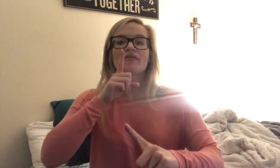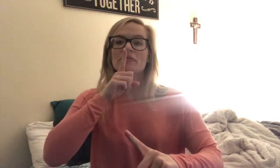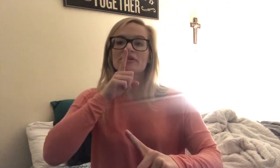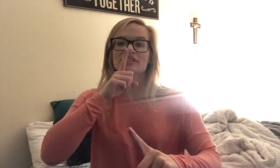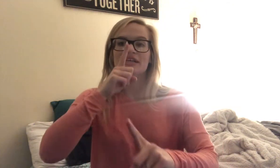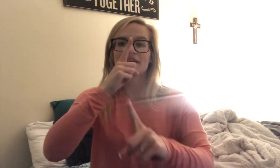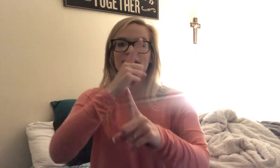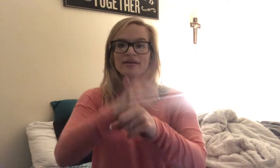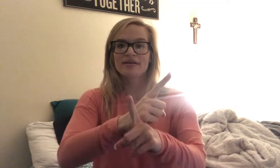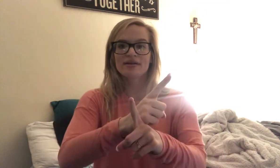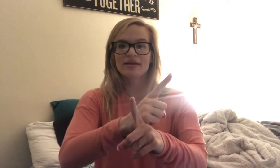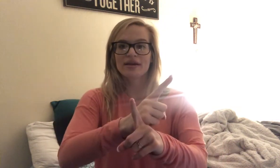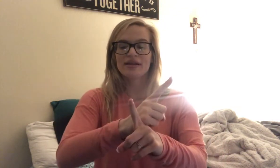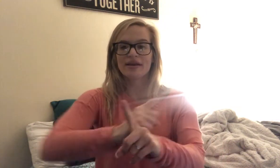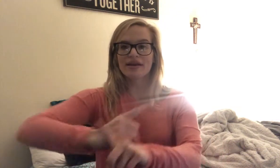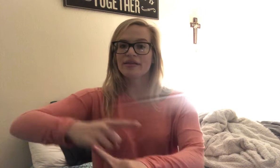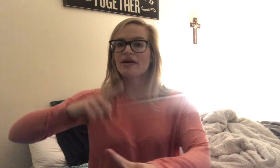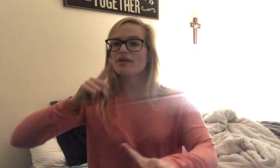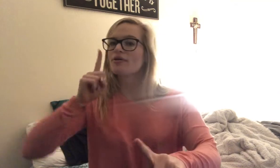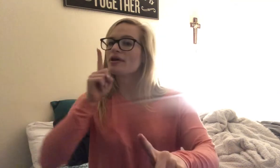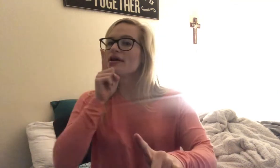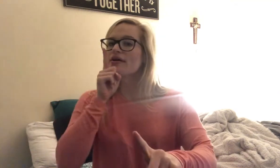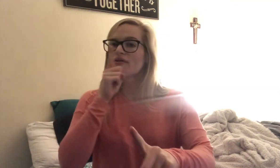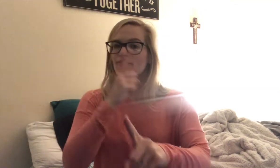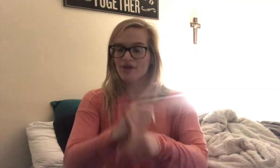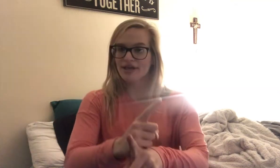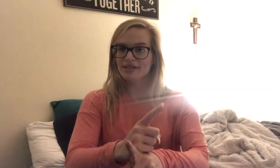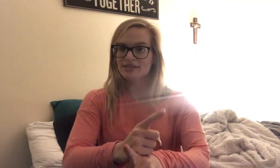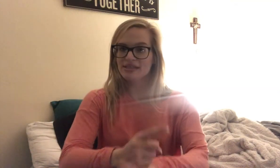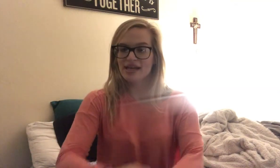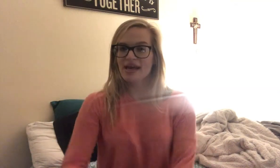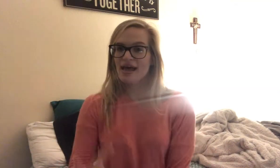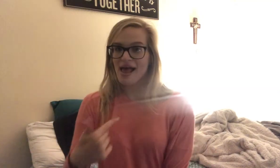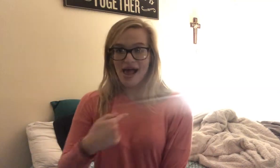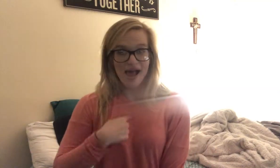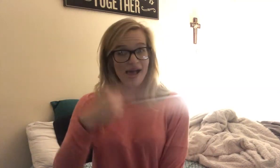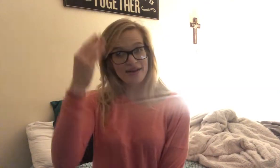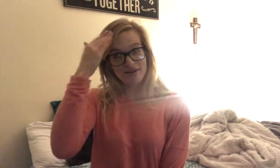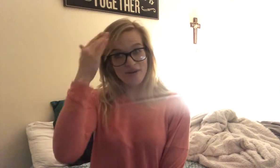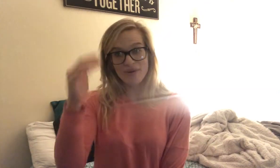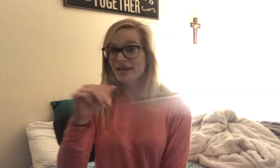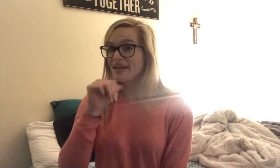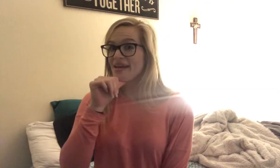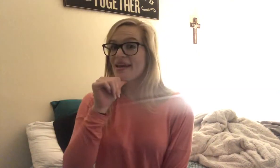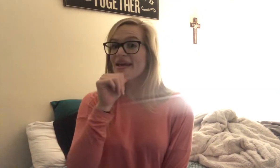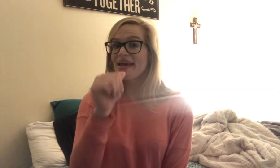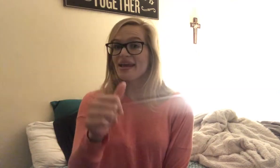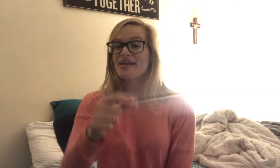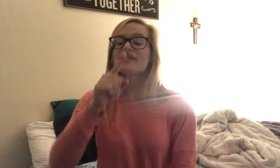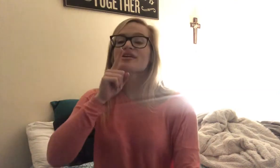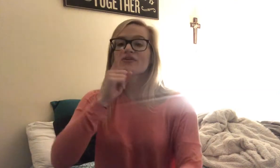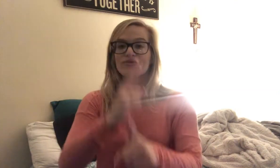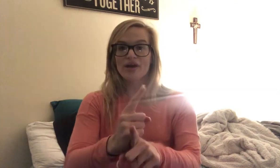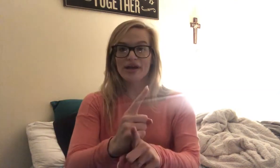From your chin. And then, hit the other one. Right. I know it ain't. Right.